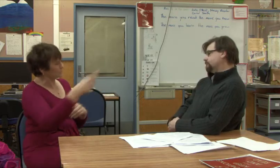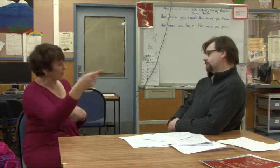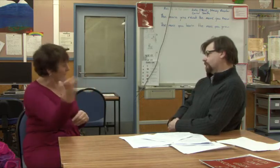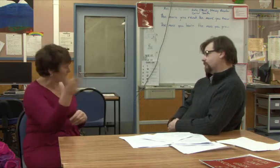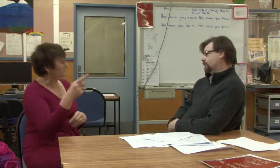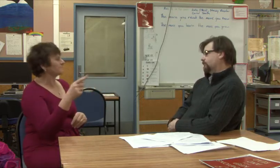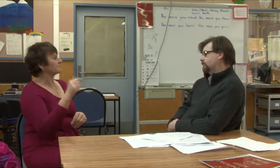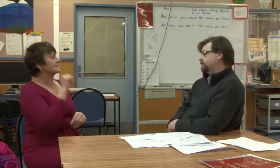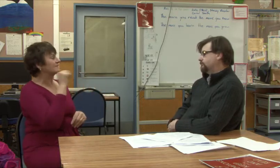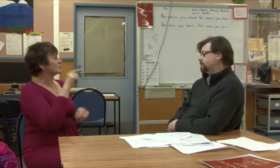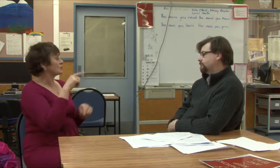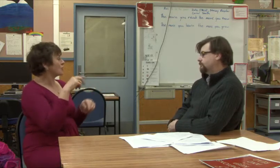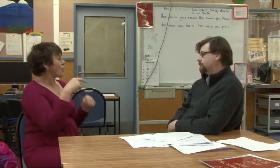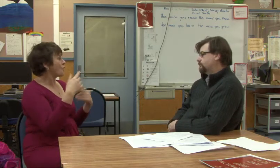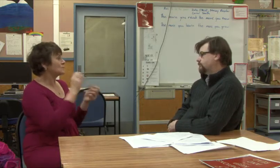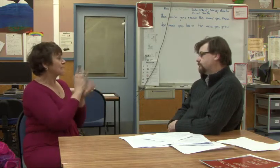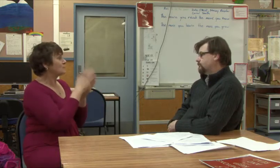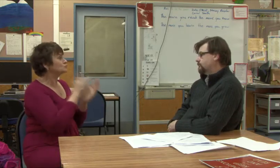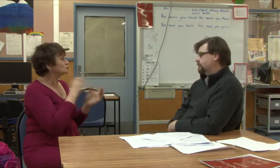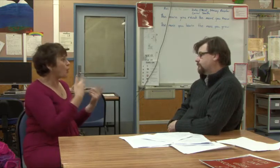deaf person. A deaf tutor teaching sign language.